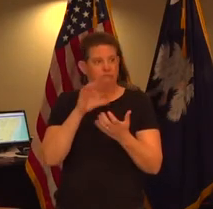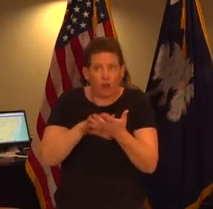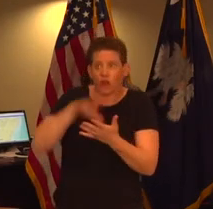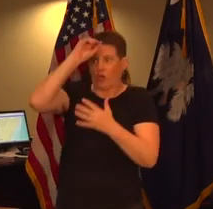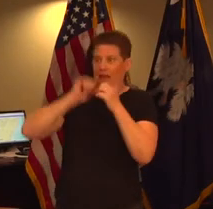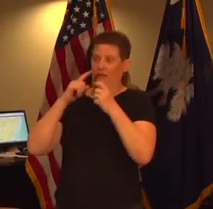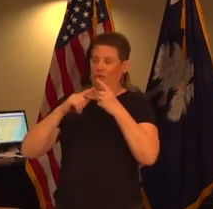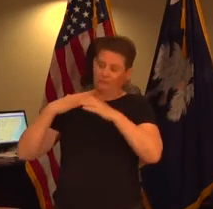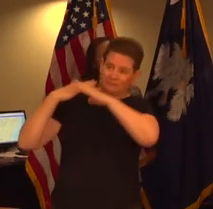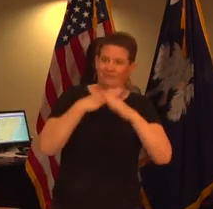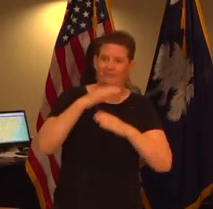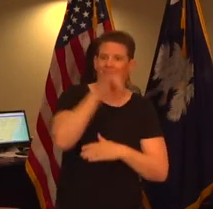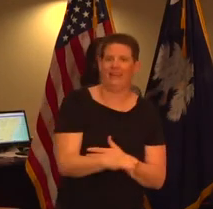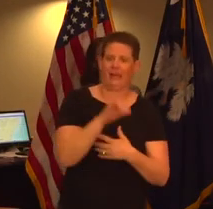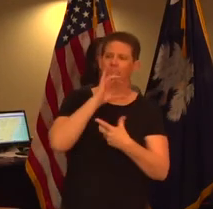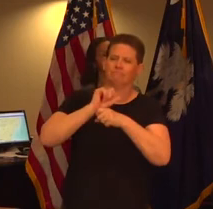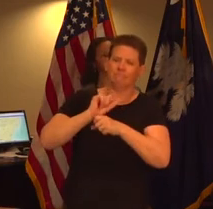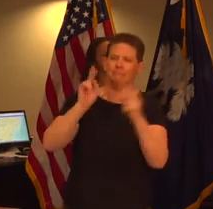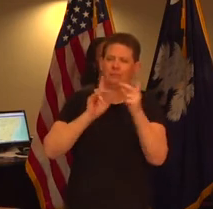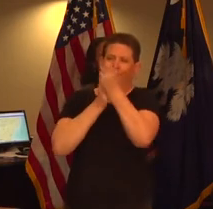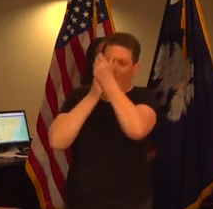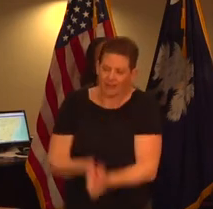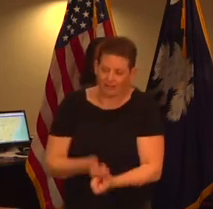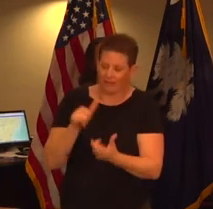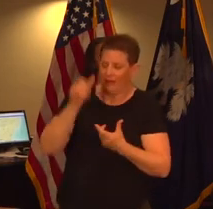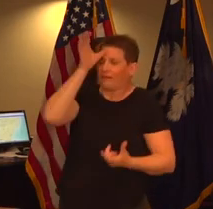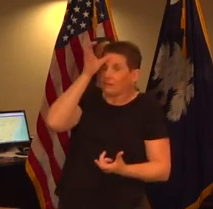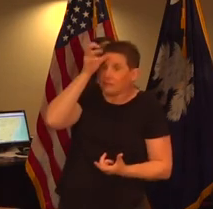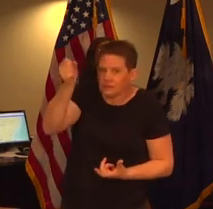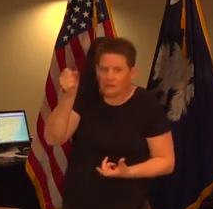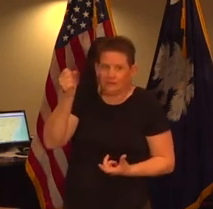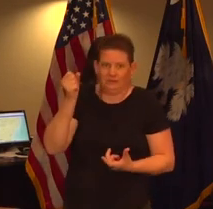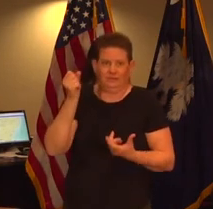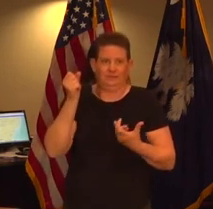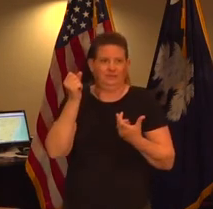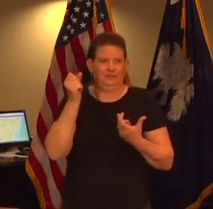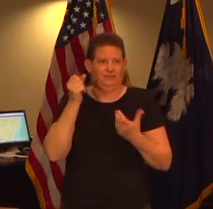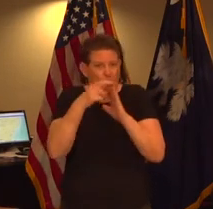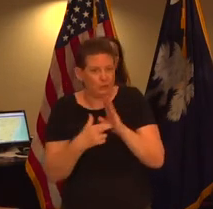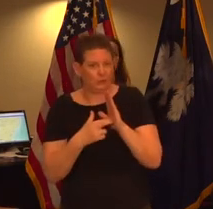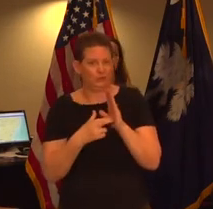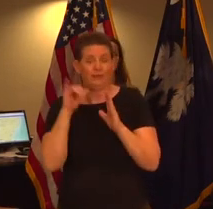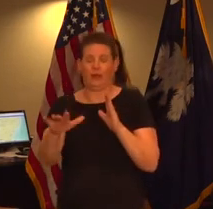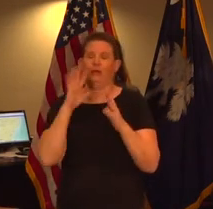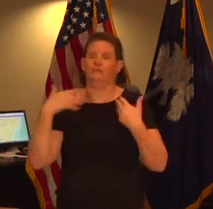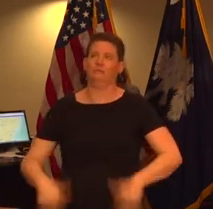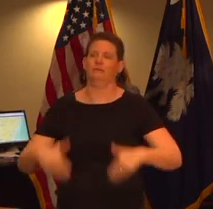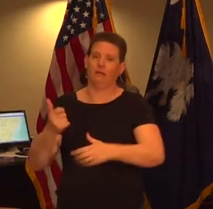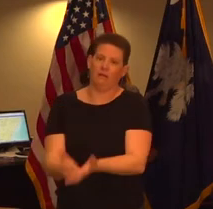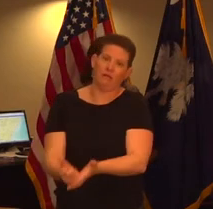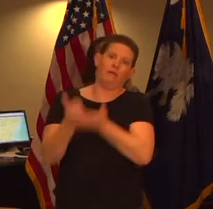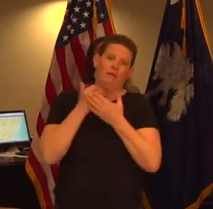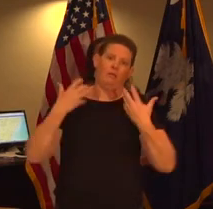and have a a real compliance with those very commonsensical public health rules that would be an enormous help in this